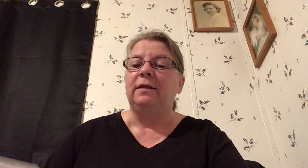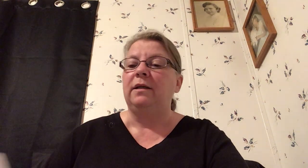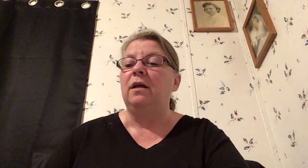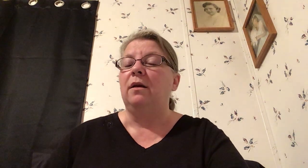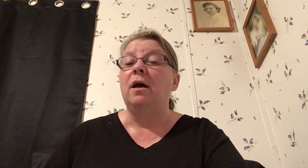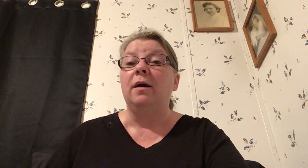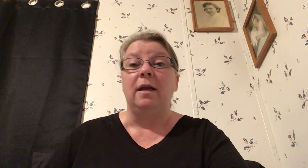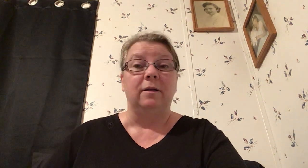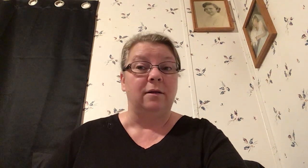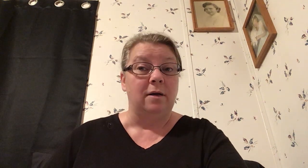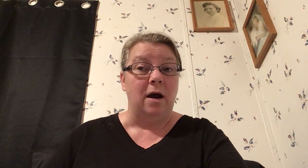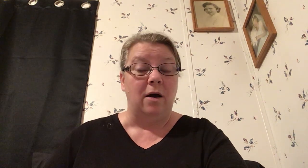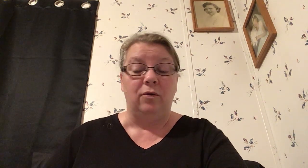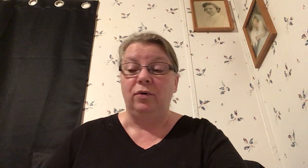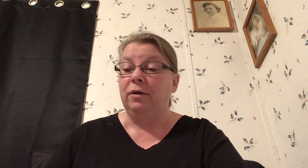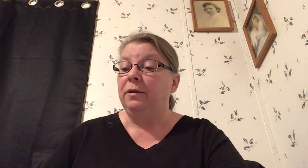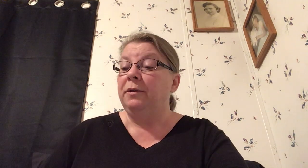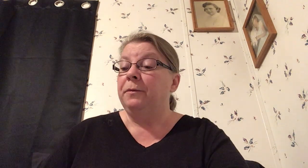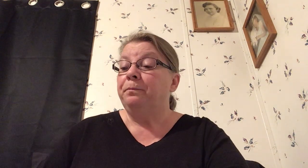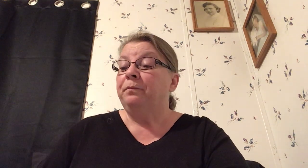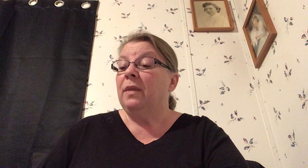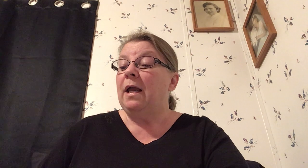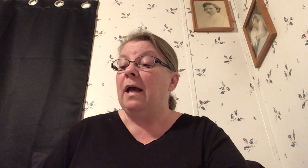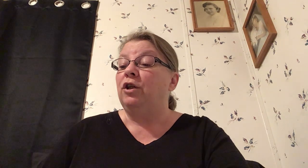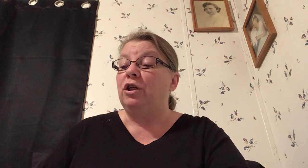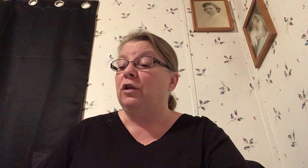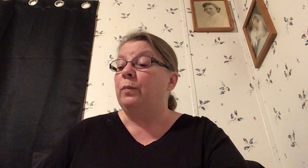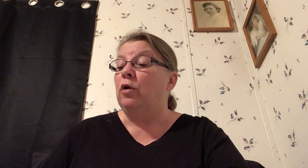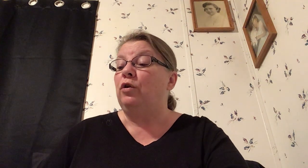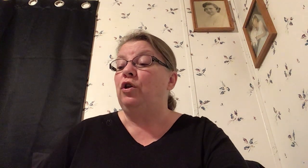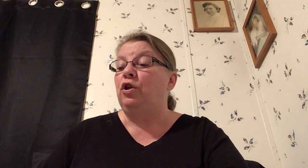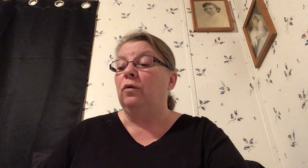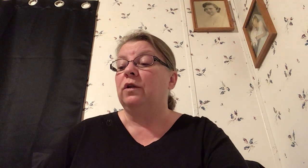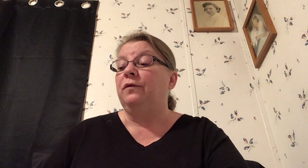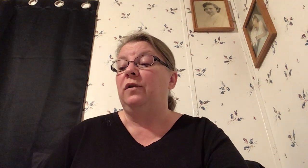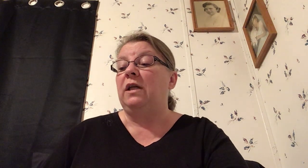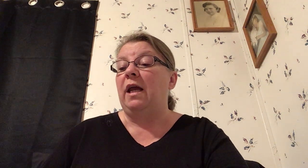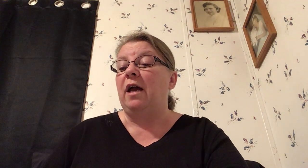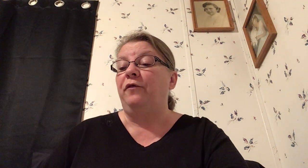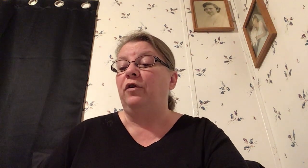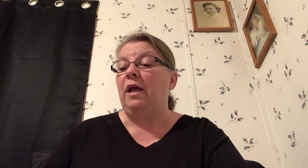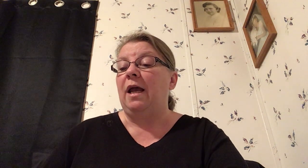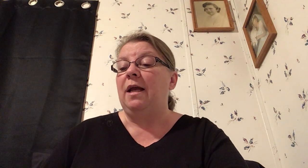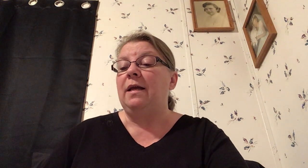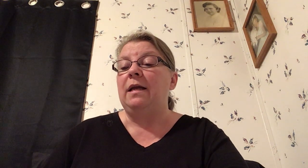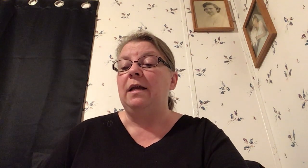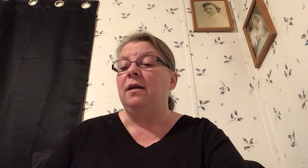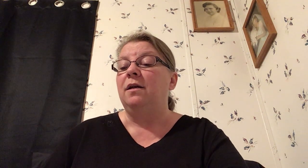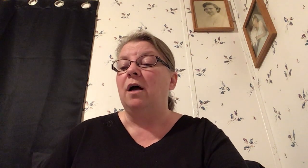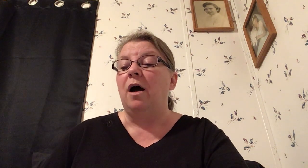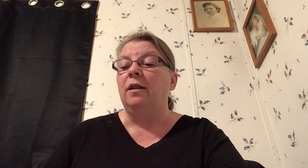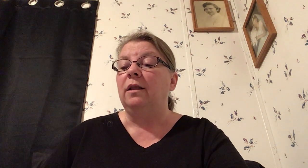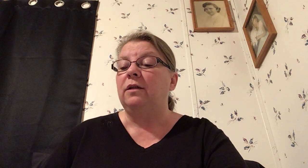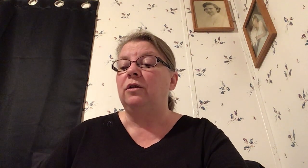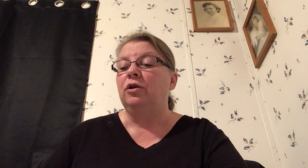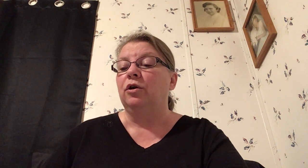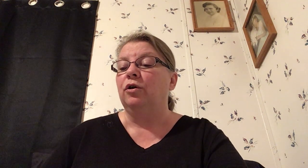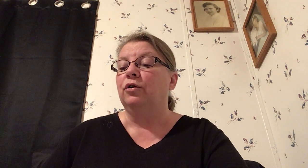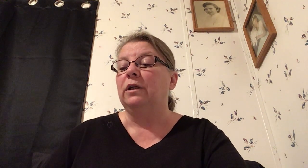sin against god as she spoke to joseph day after day he did not listen to her to